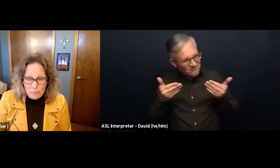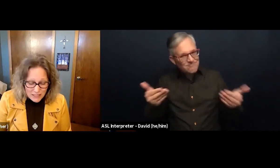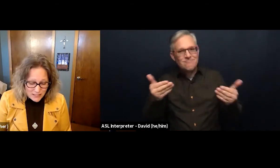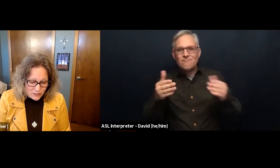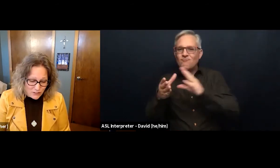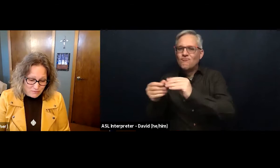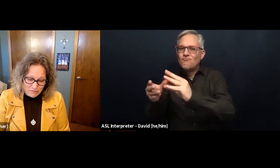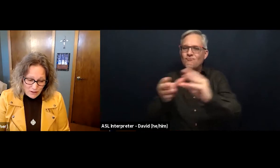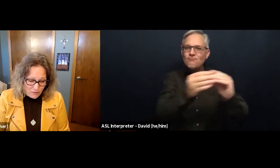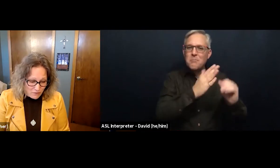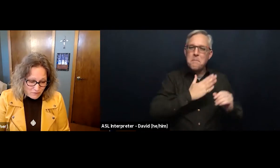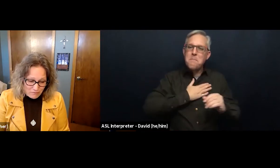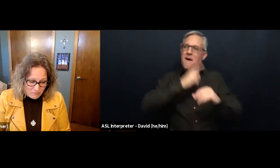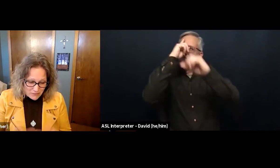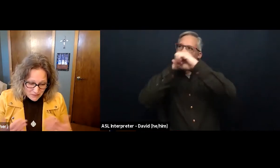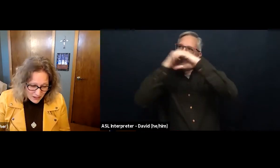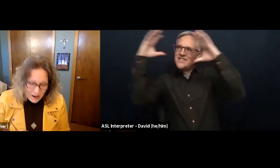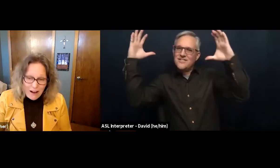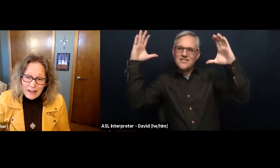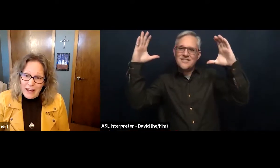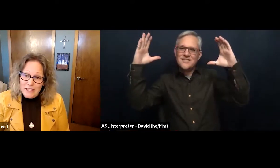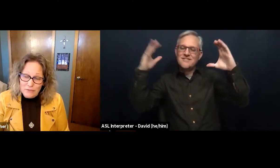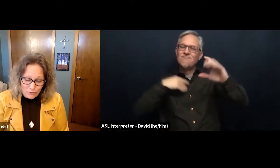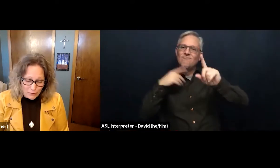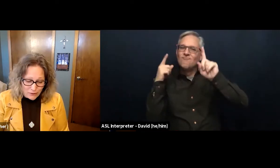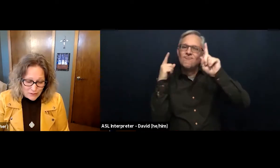message that God has for the world.